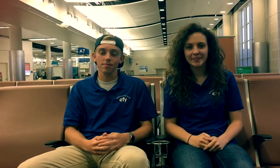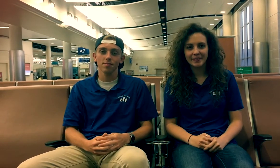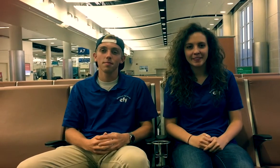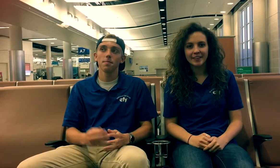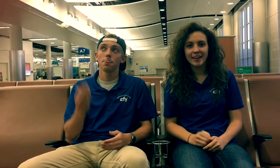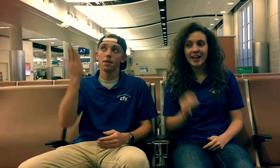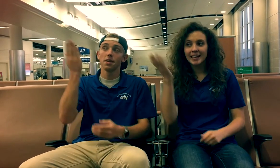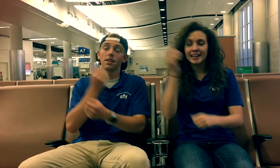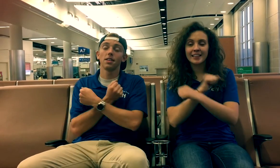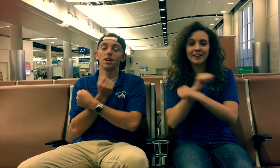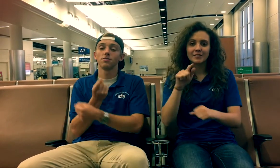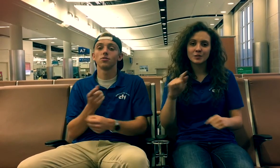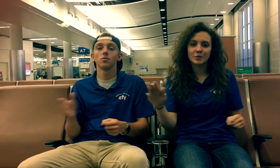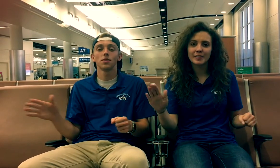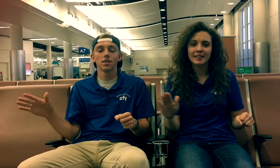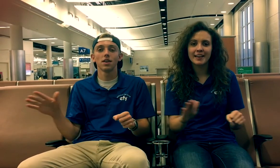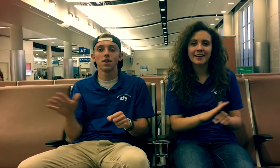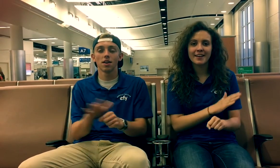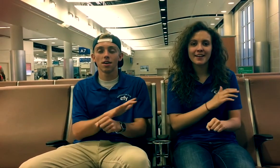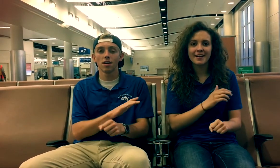He loves you enough